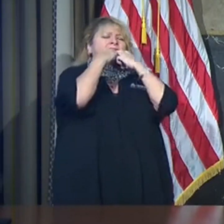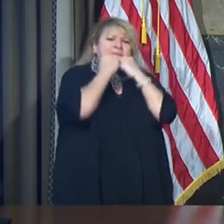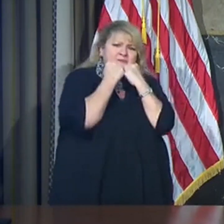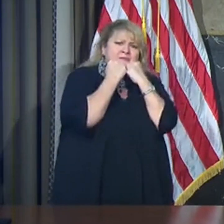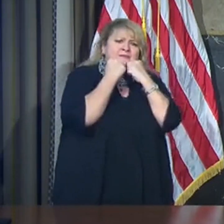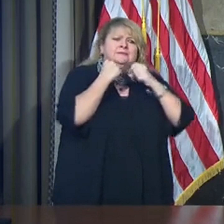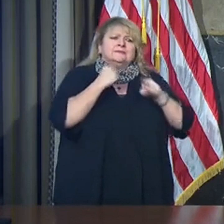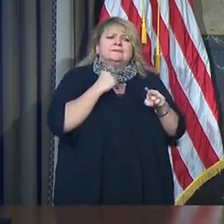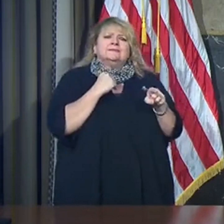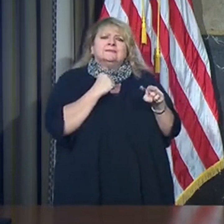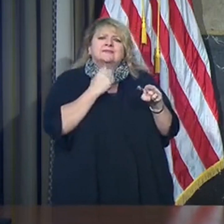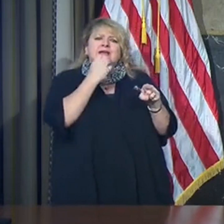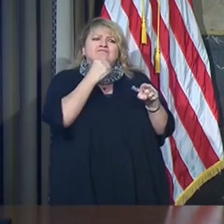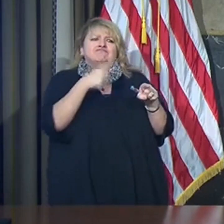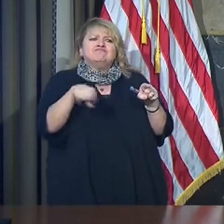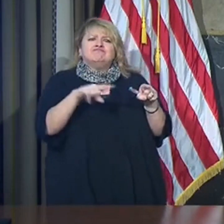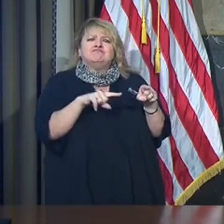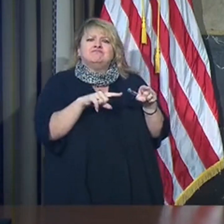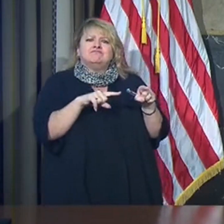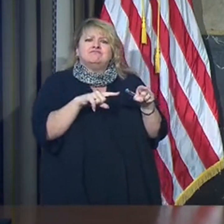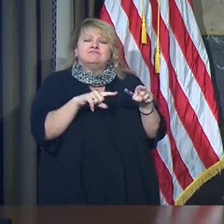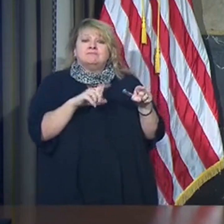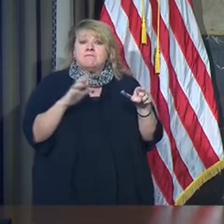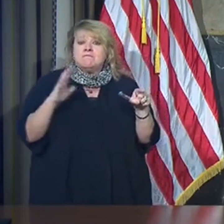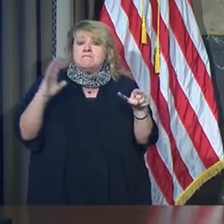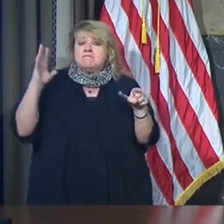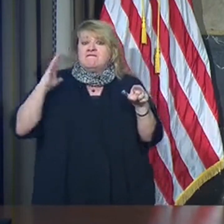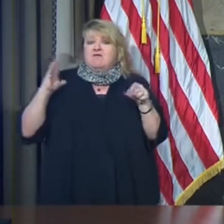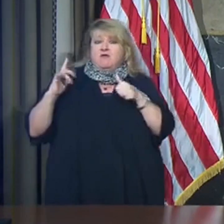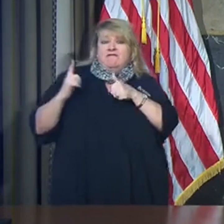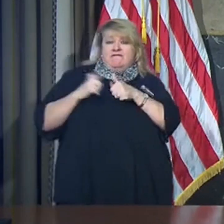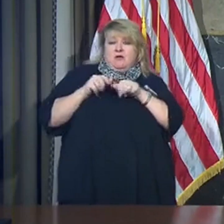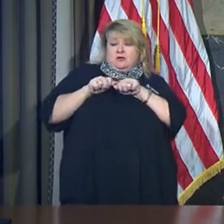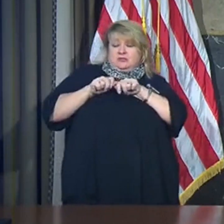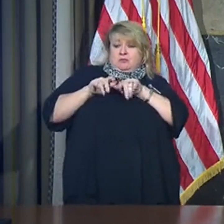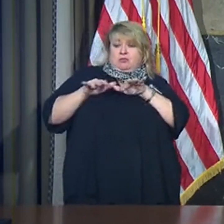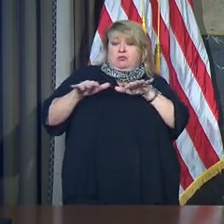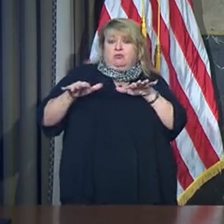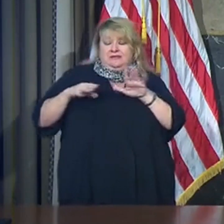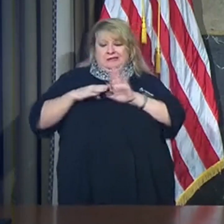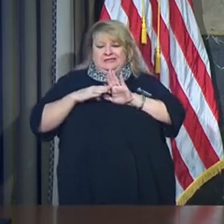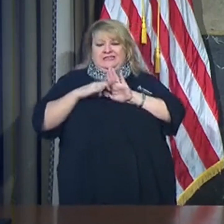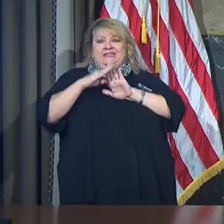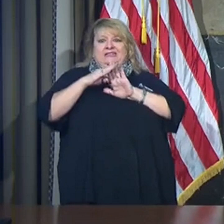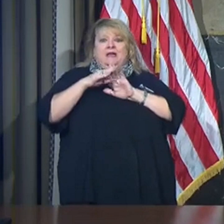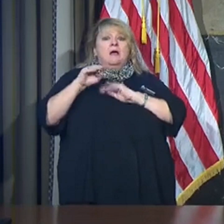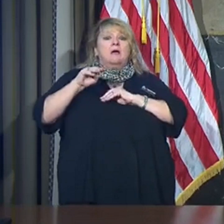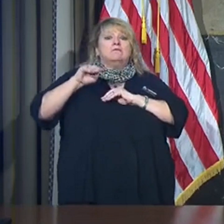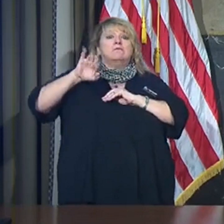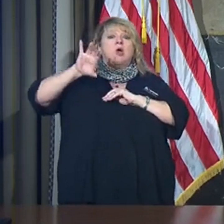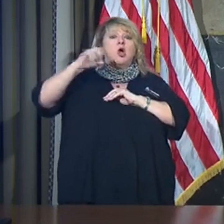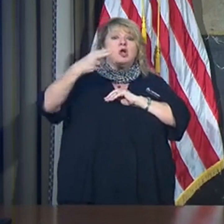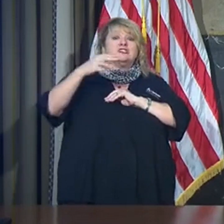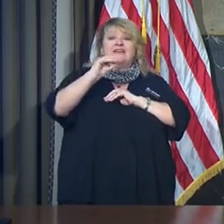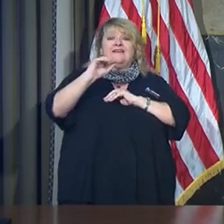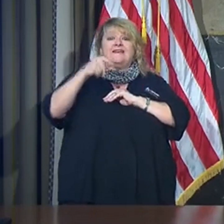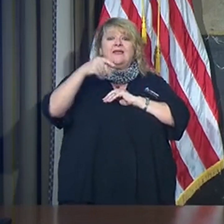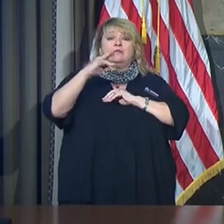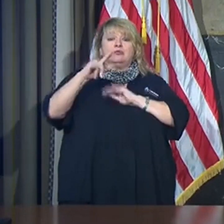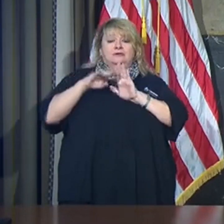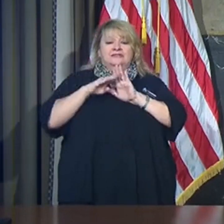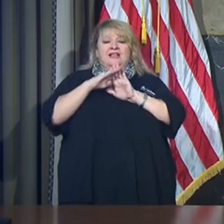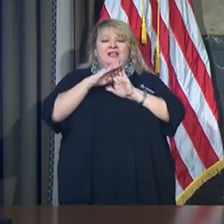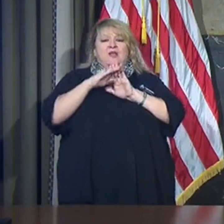We have weathered two previous surges. We did this in March and April, where our knowledge was less.